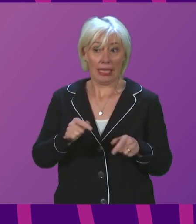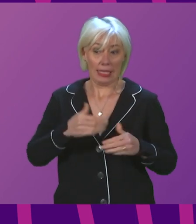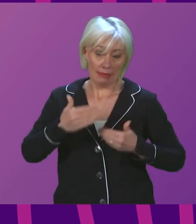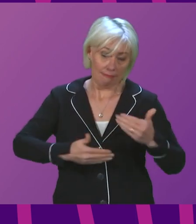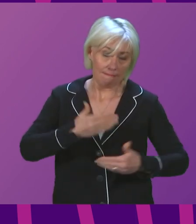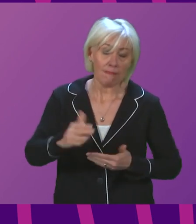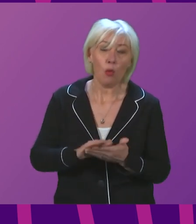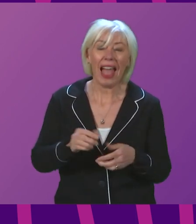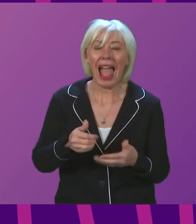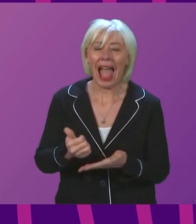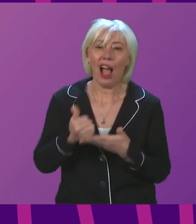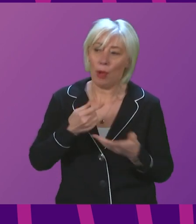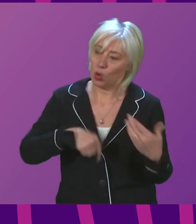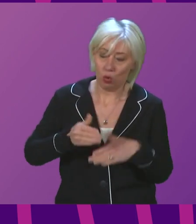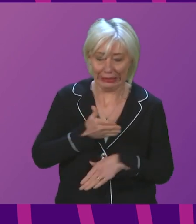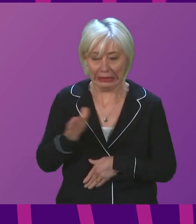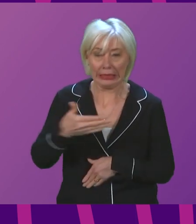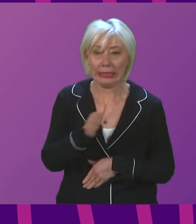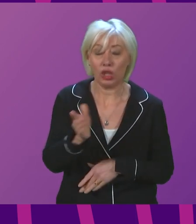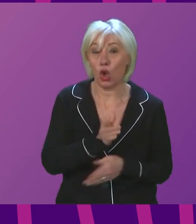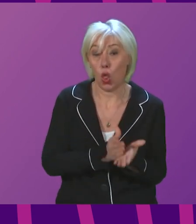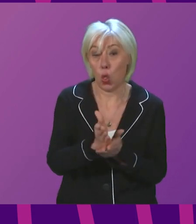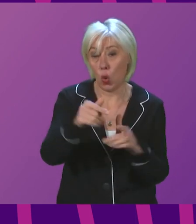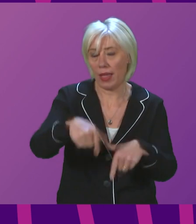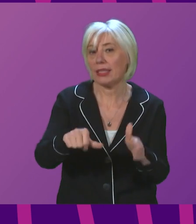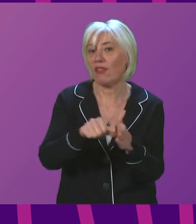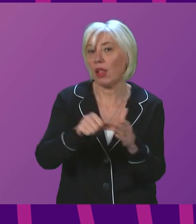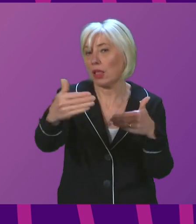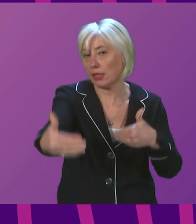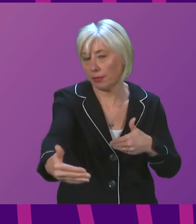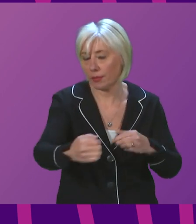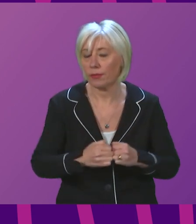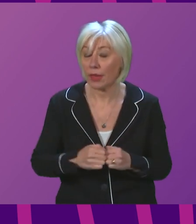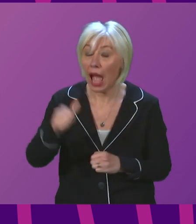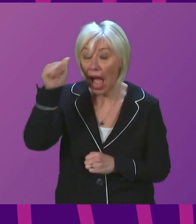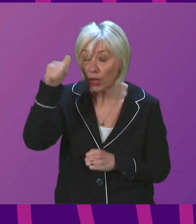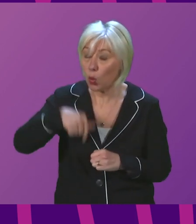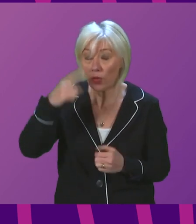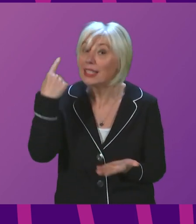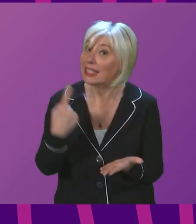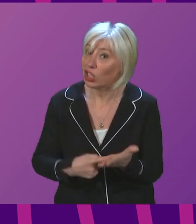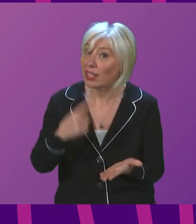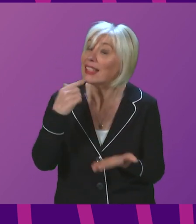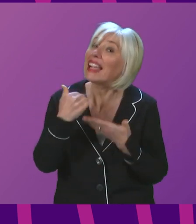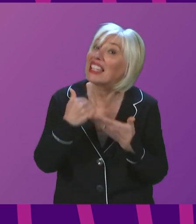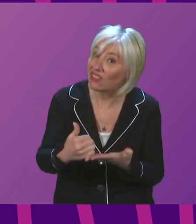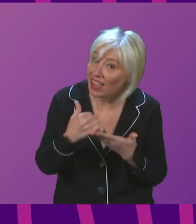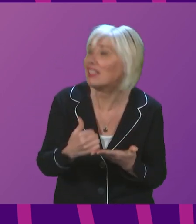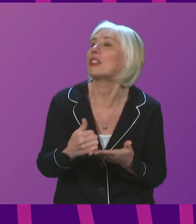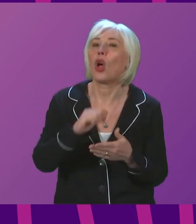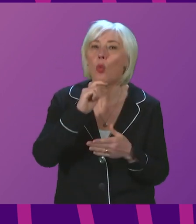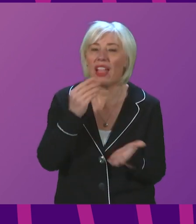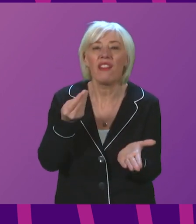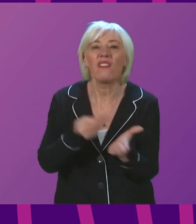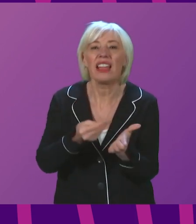a difficult period more safely. I'm also acutely aware that these decisions and the advice we are giving the public have significant